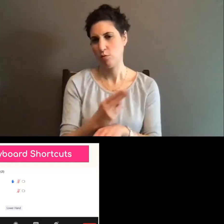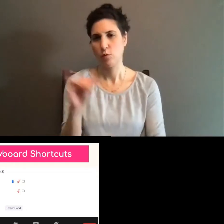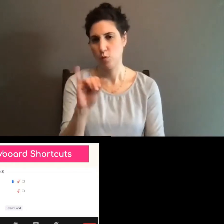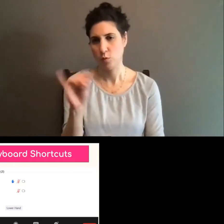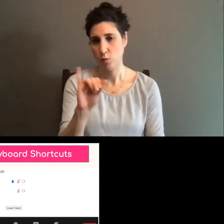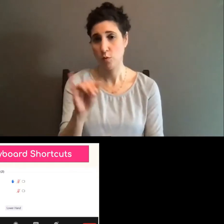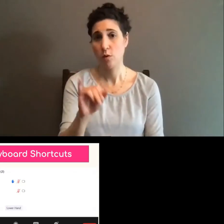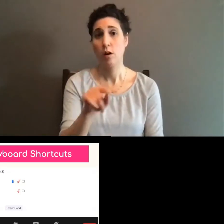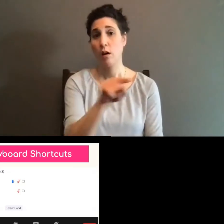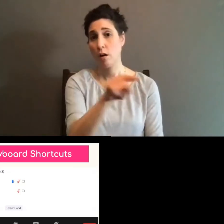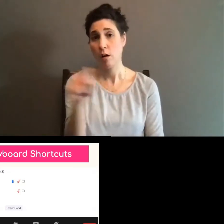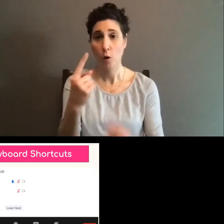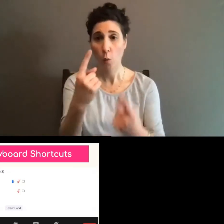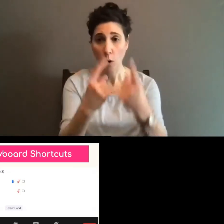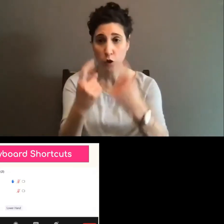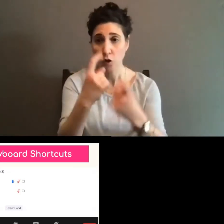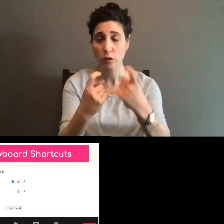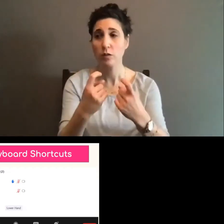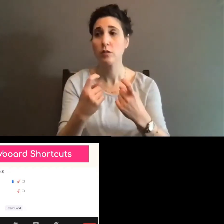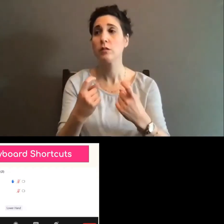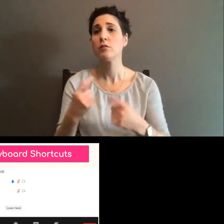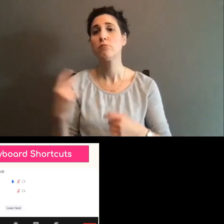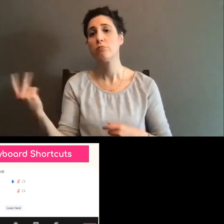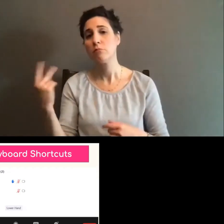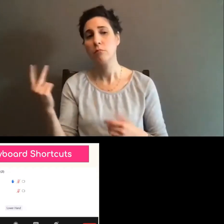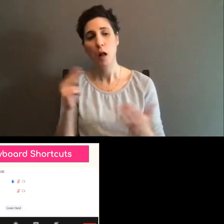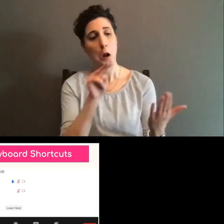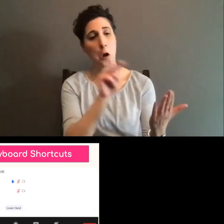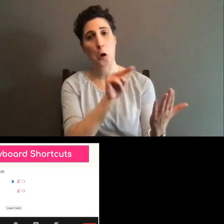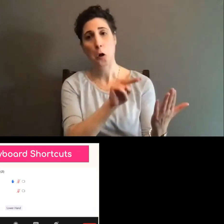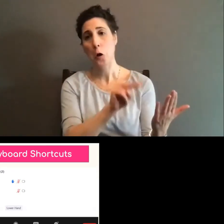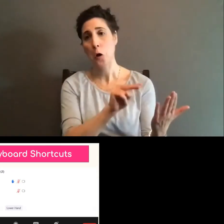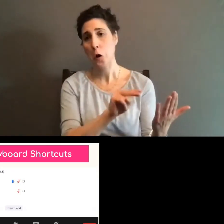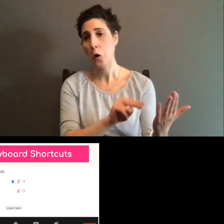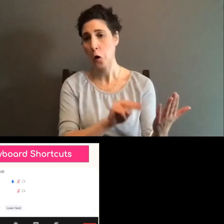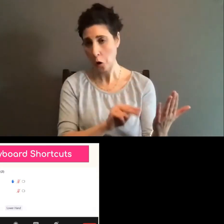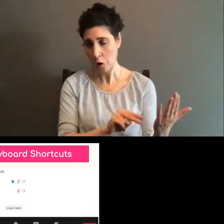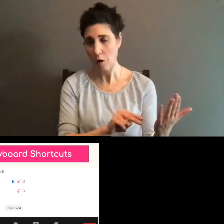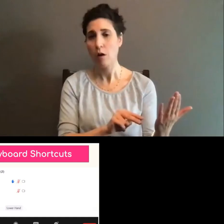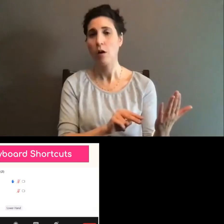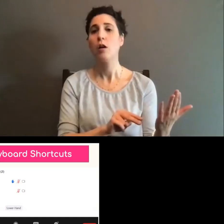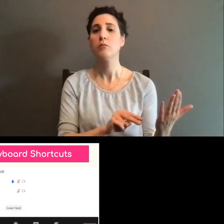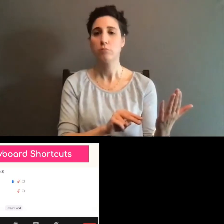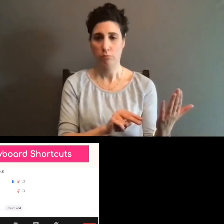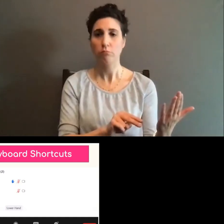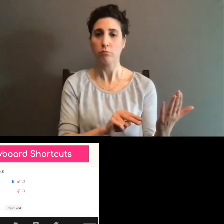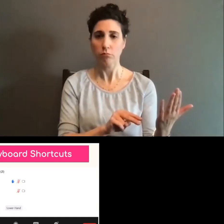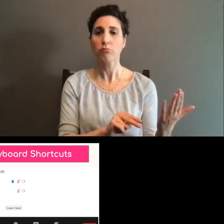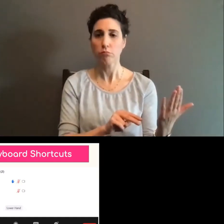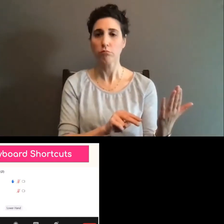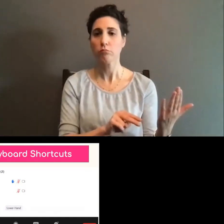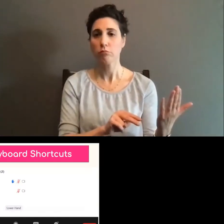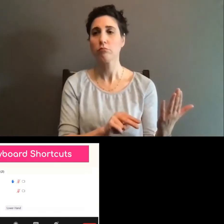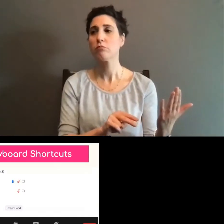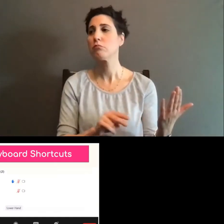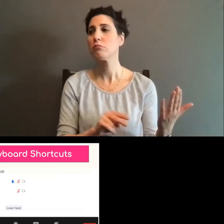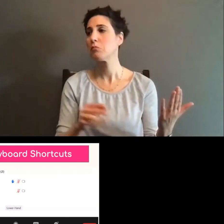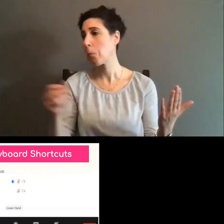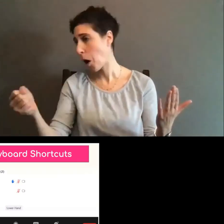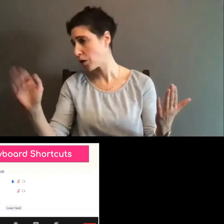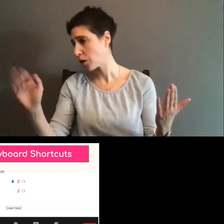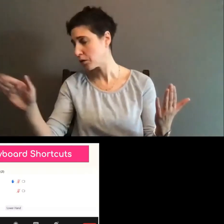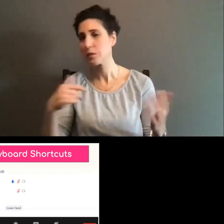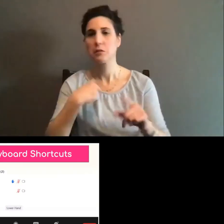Jack and I will be trying to keep track and we'll, uh, let the speaker know and we'll take a pause and we'll,